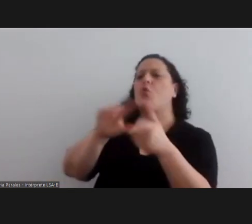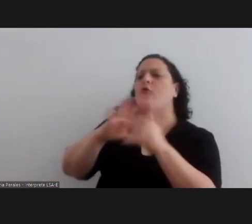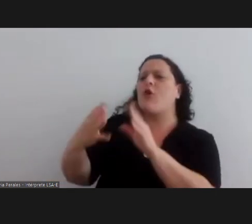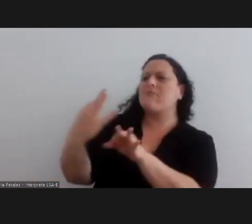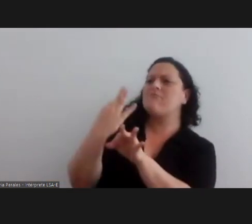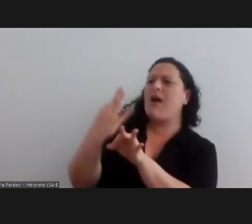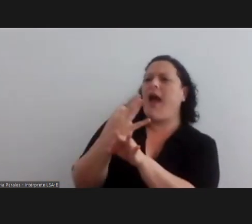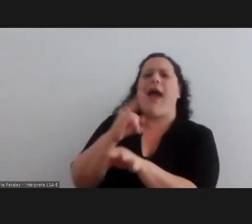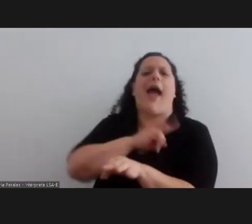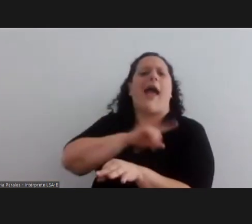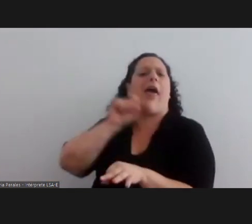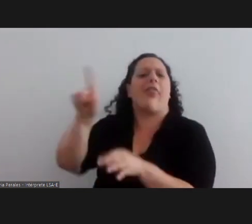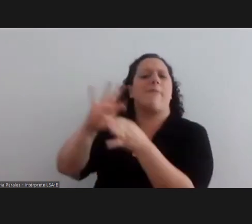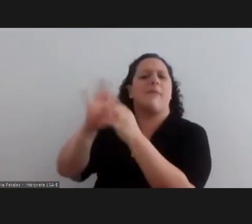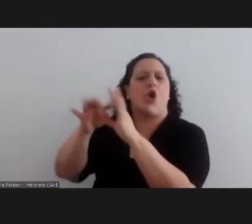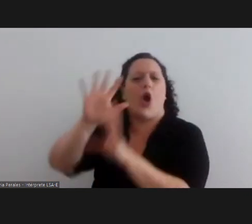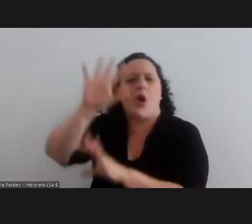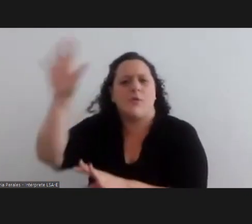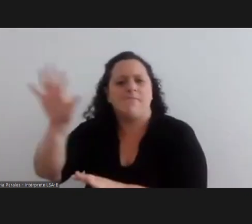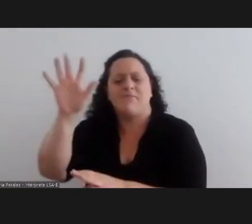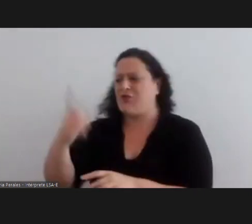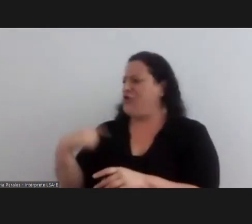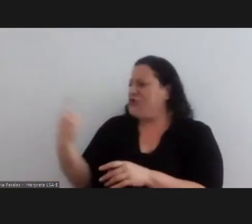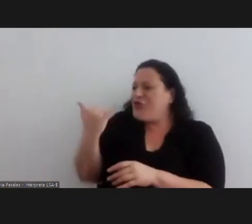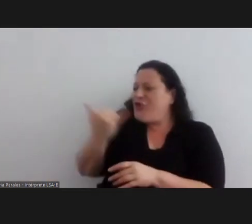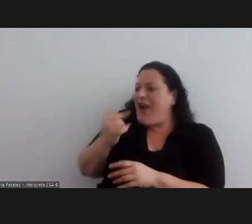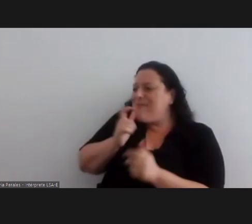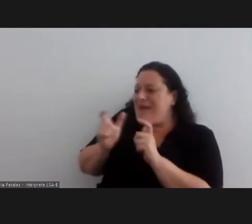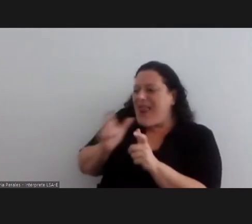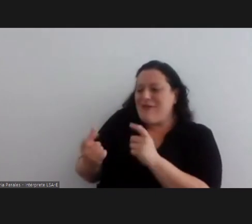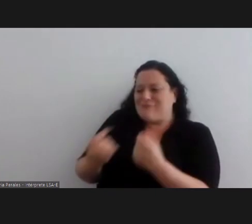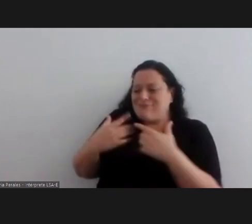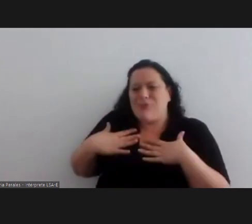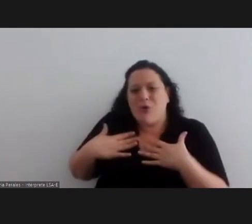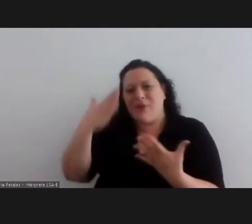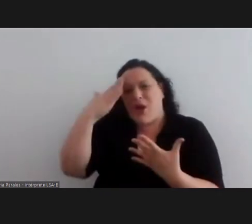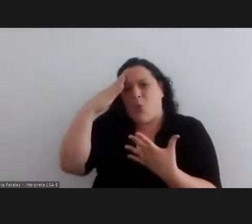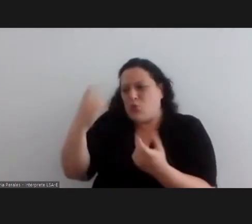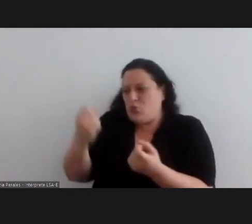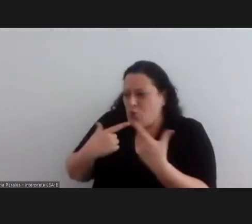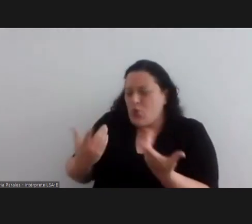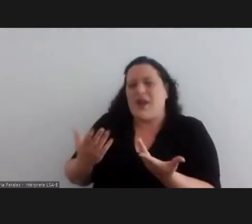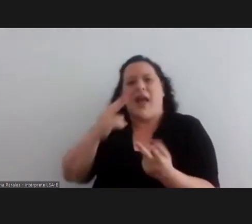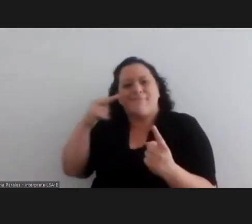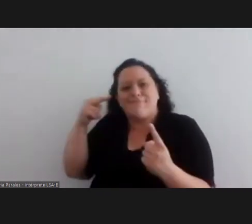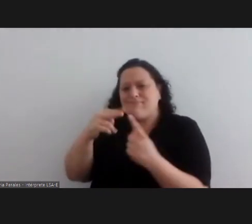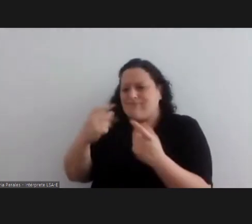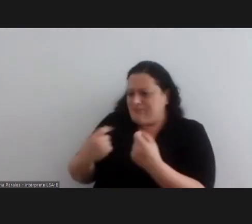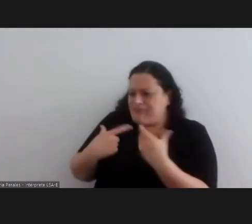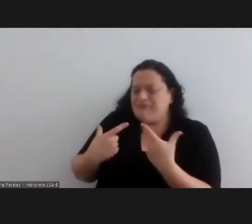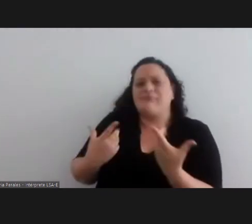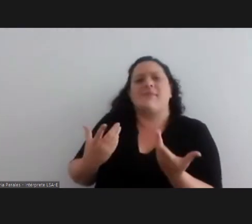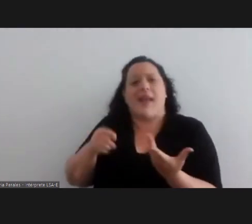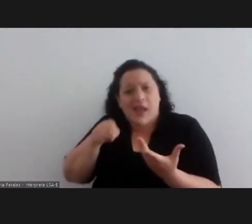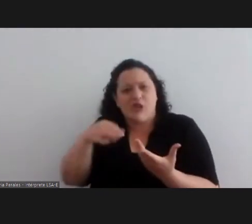academic standards it is necessary for you to know that we have our own terms our own culture our own